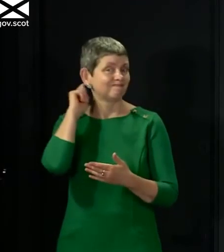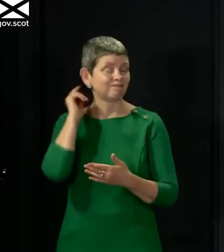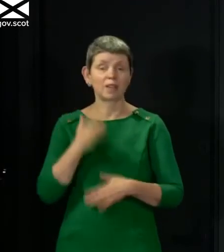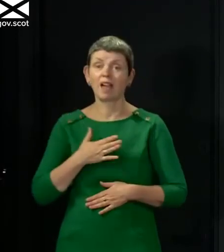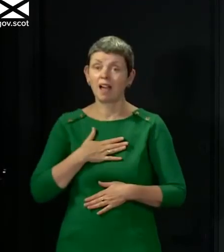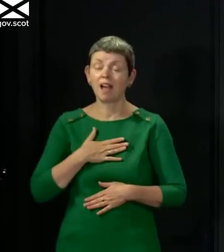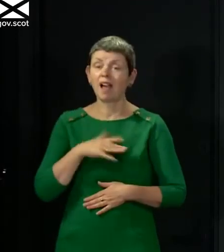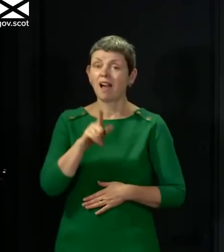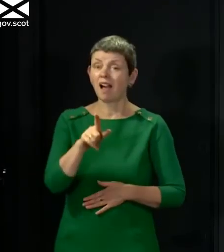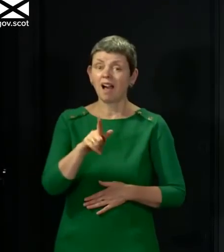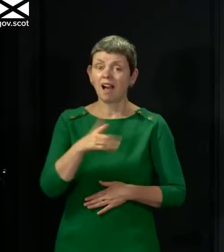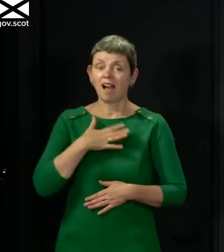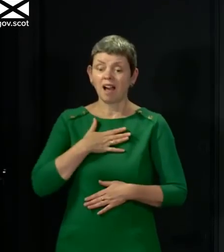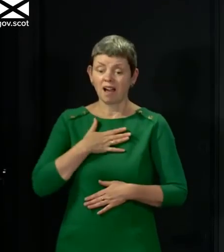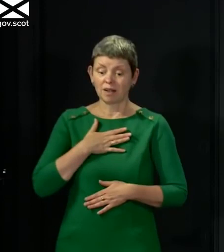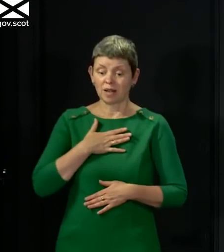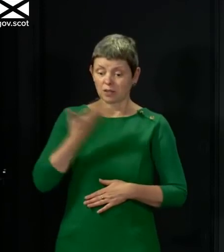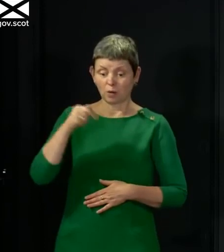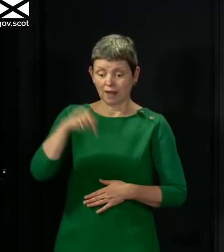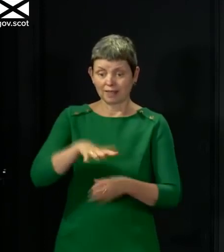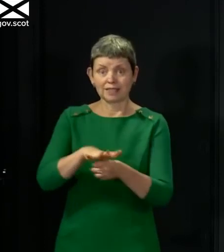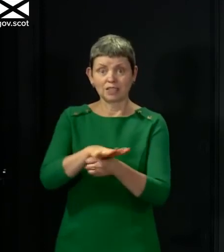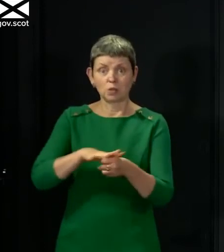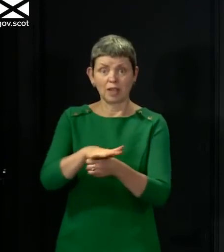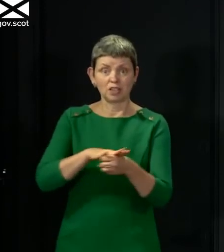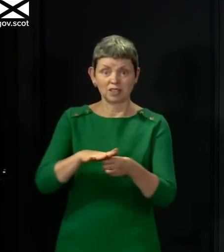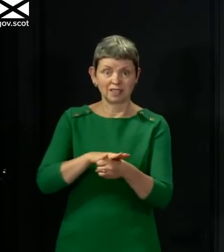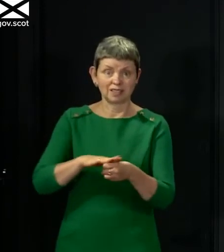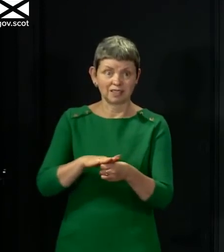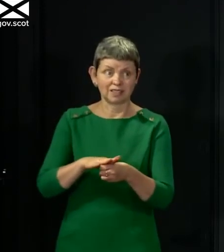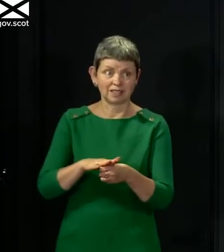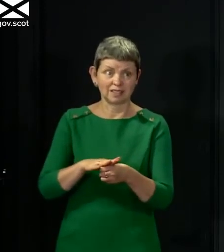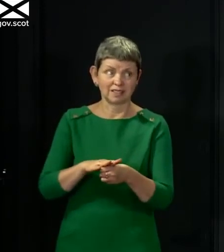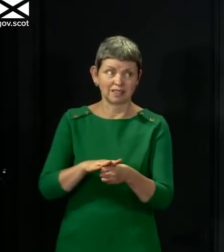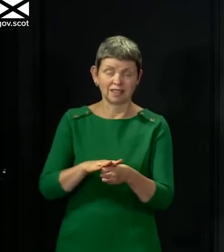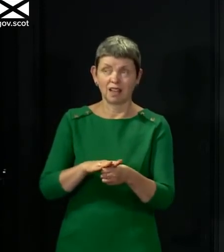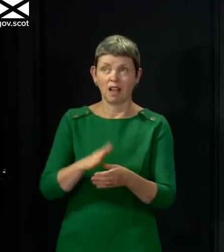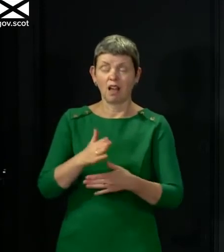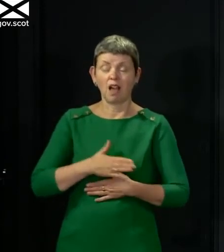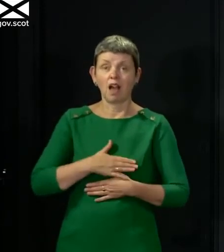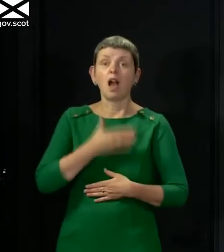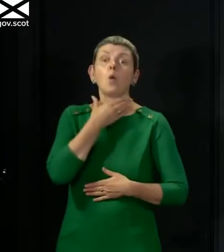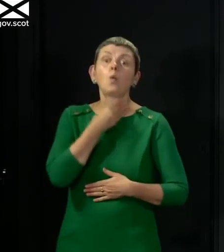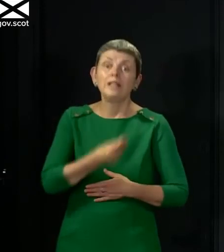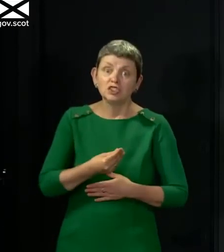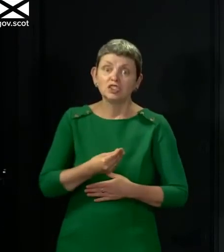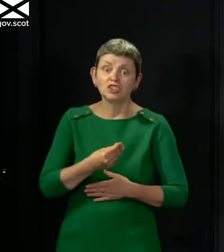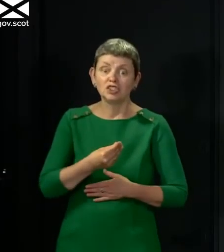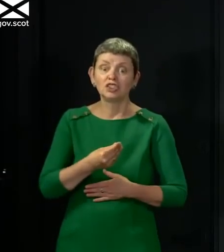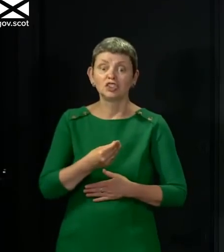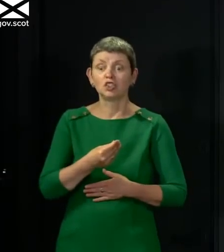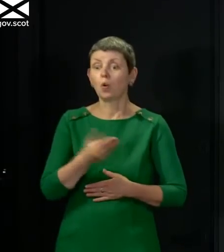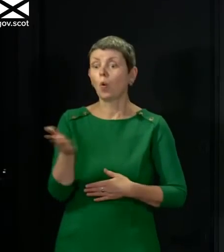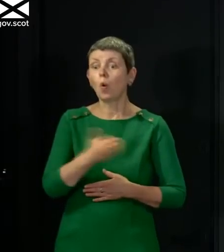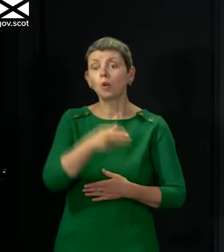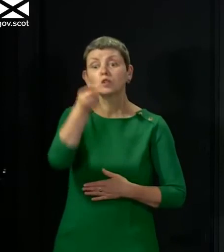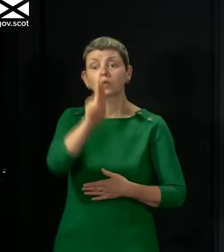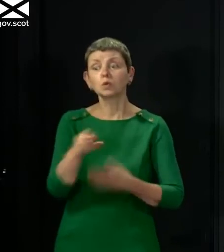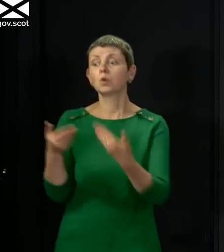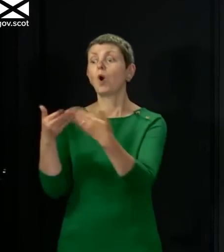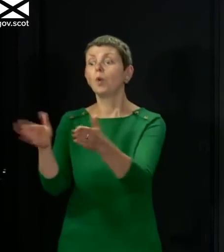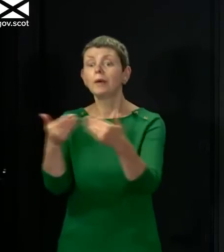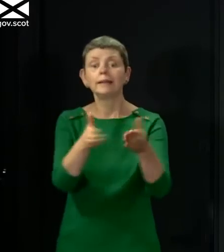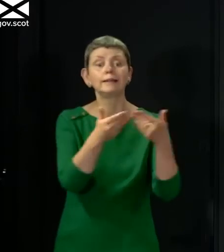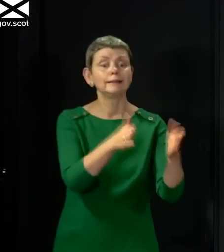this situation. There is nothing I wish more right now than we didn't have coronavirus and that our schools were open, that kids across Scotland were right now